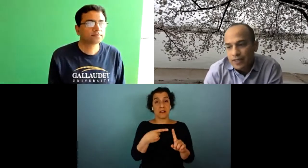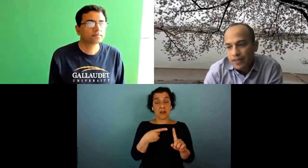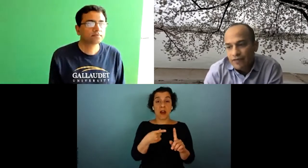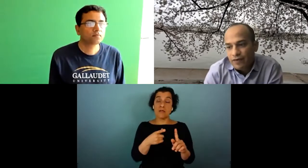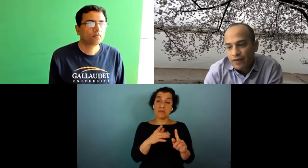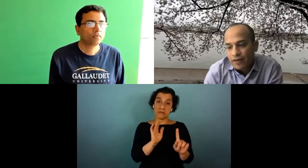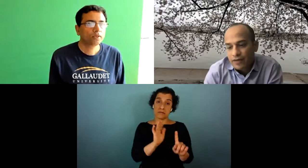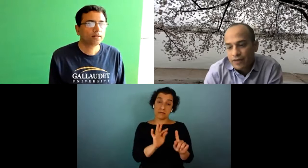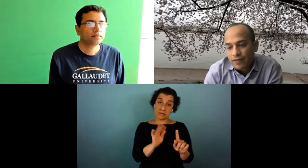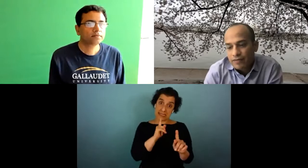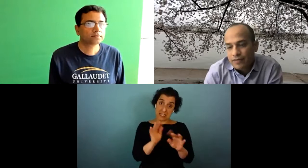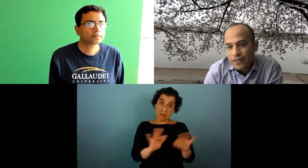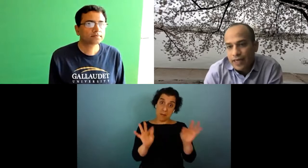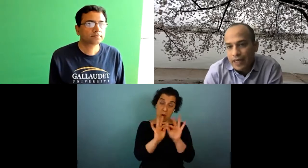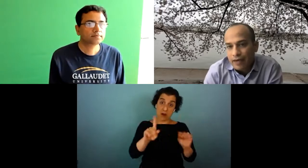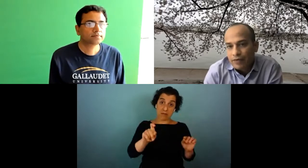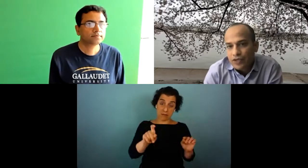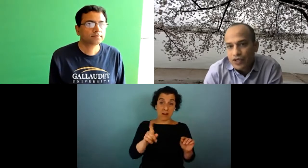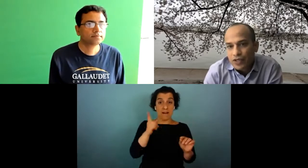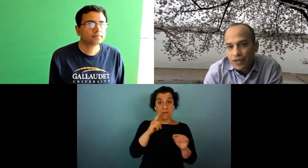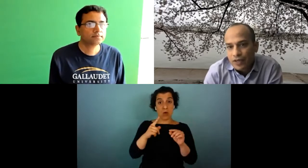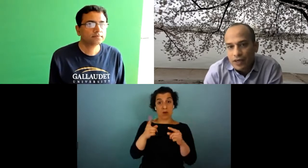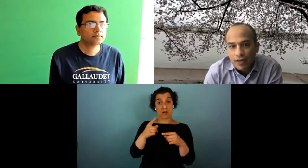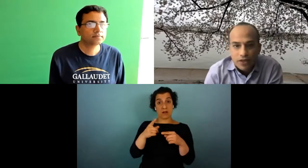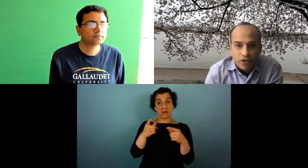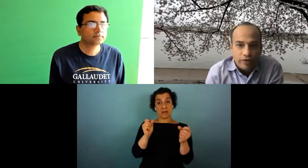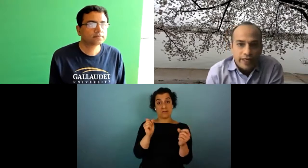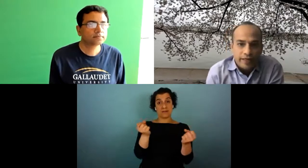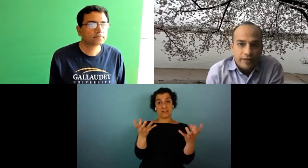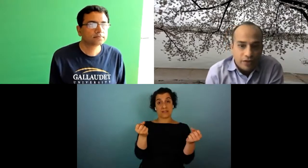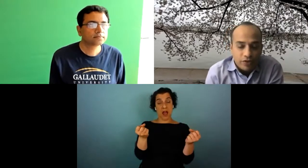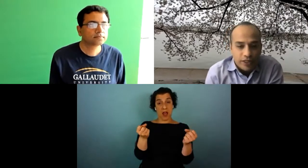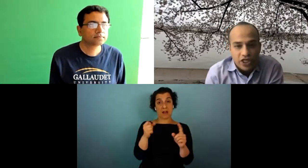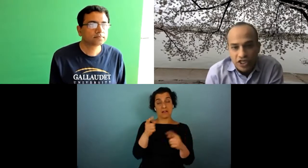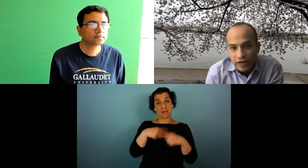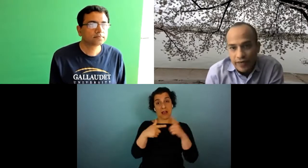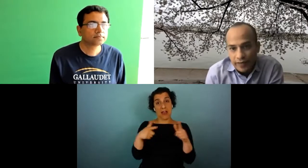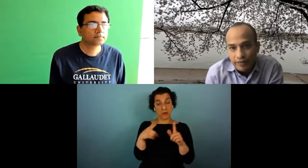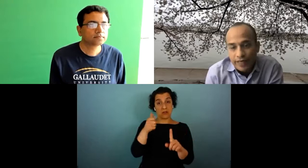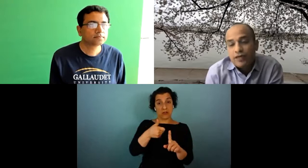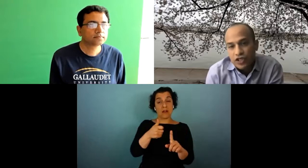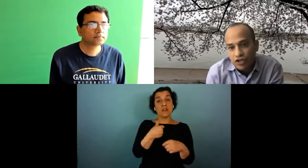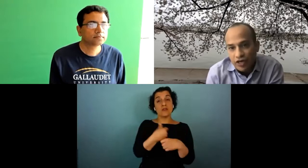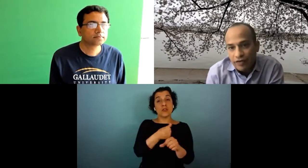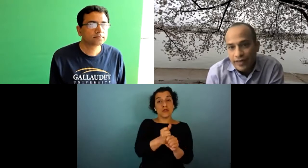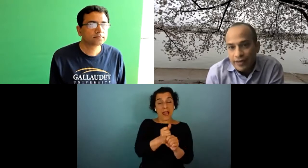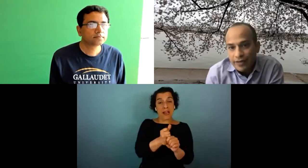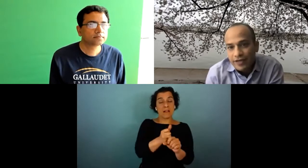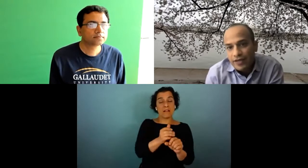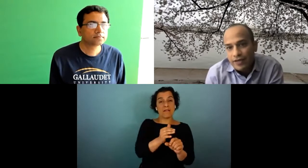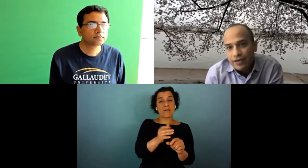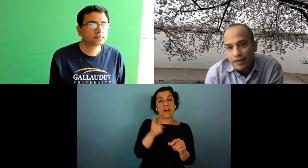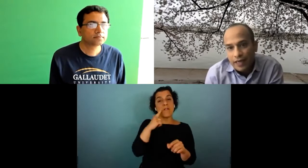it is for sign language uh to create to essentially generate recognition to generate